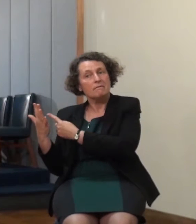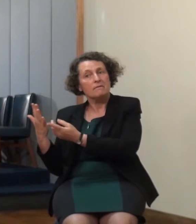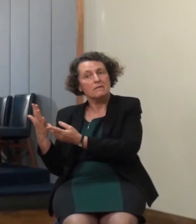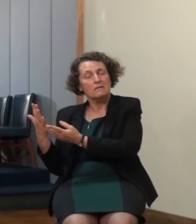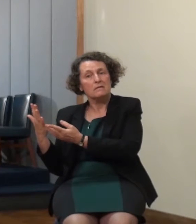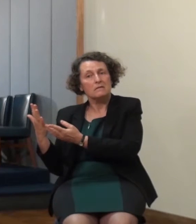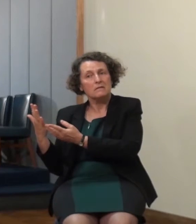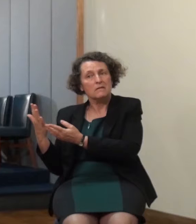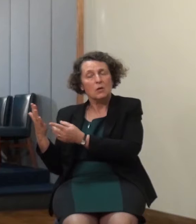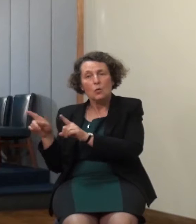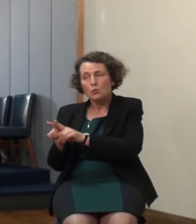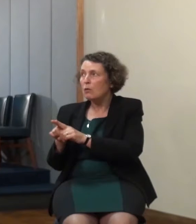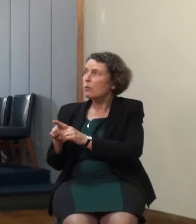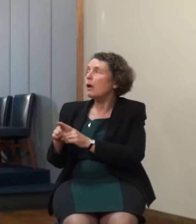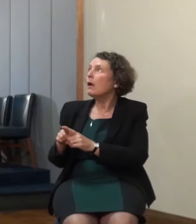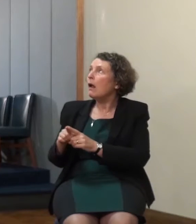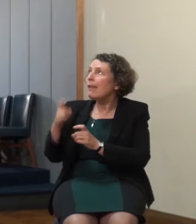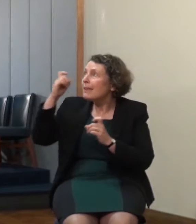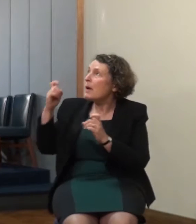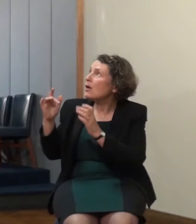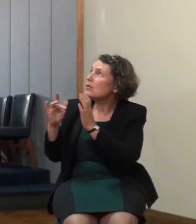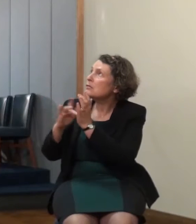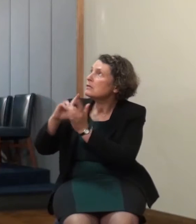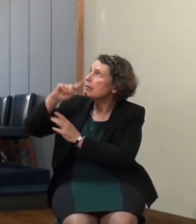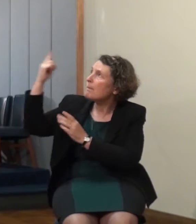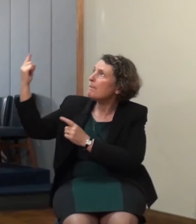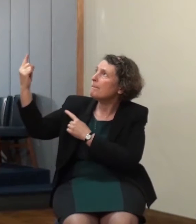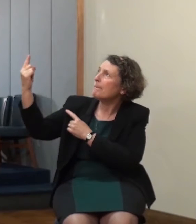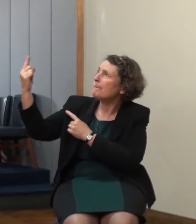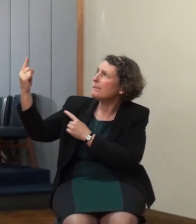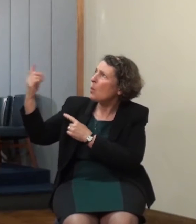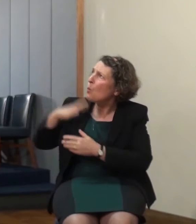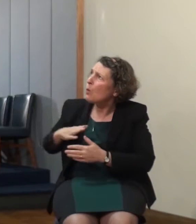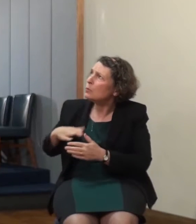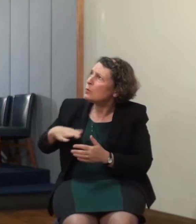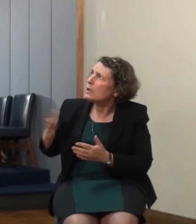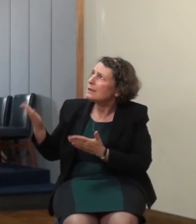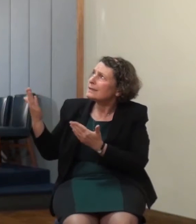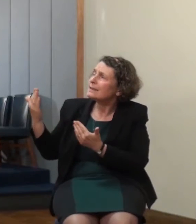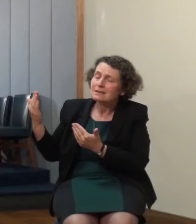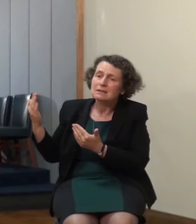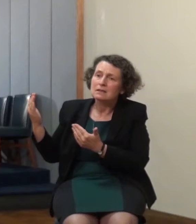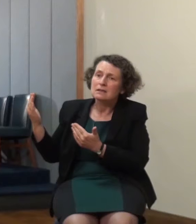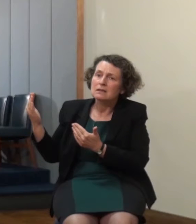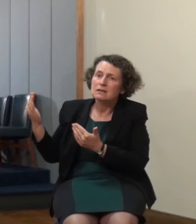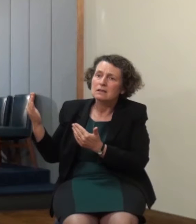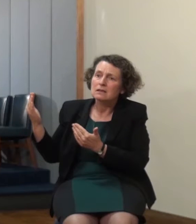of Christ they could say my chief desire they represent the people who can say my chief desire